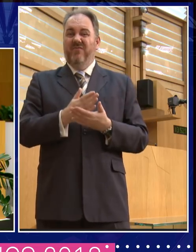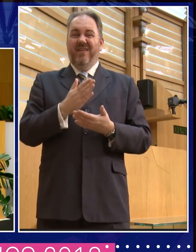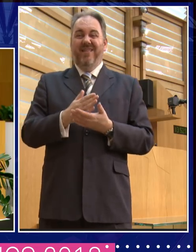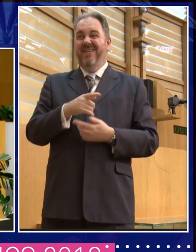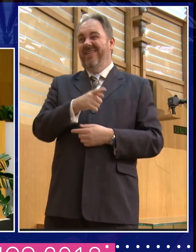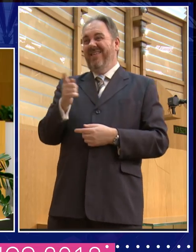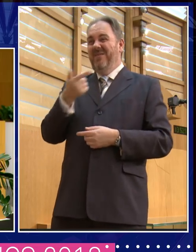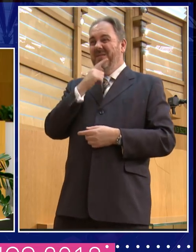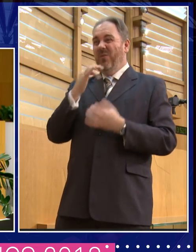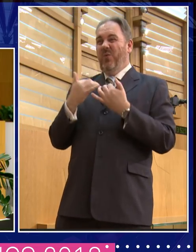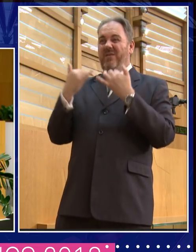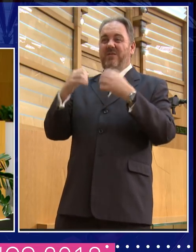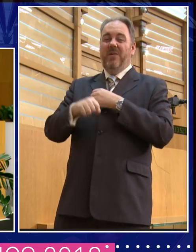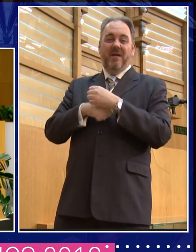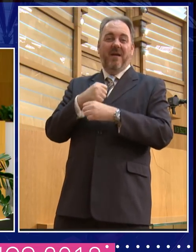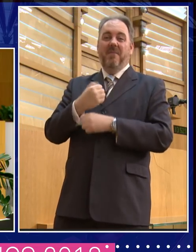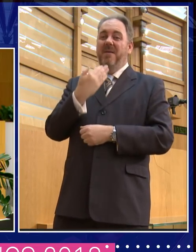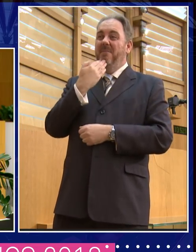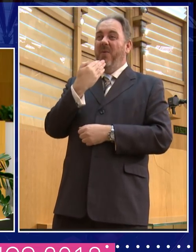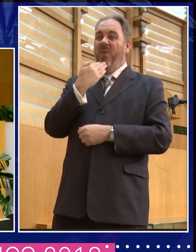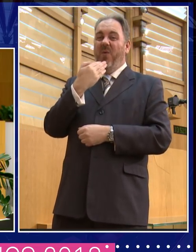get fed up with you. You know, that's just the law of telly, I think.